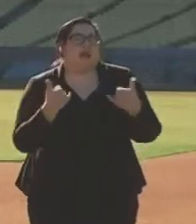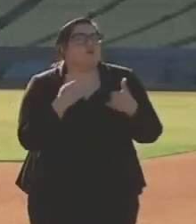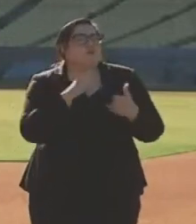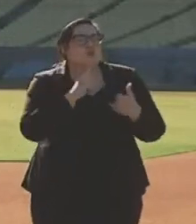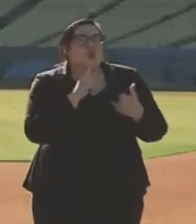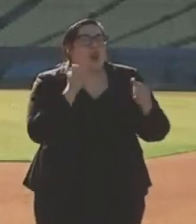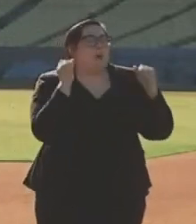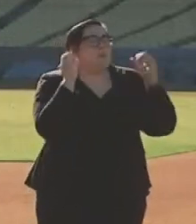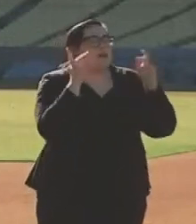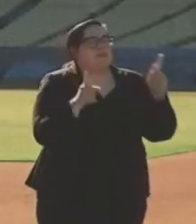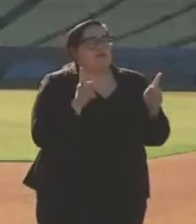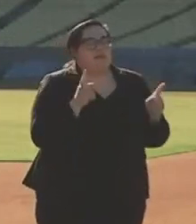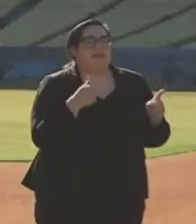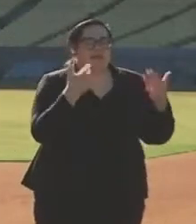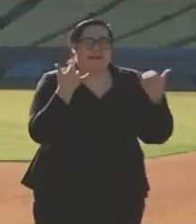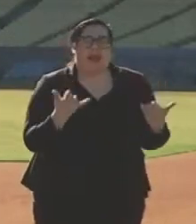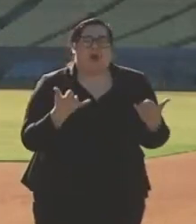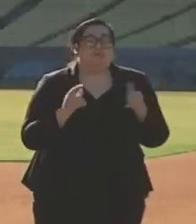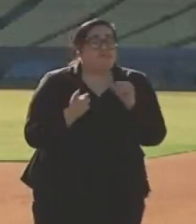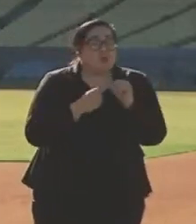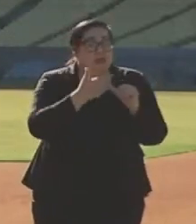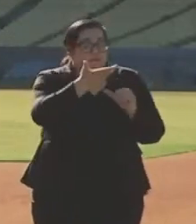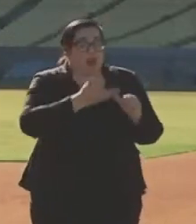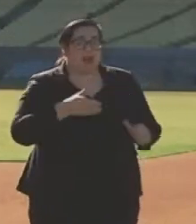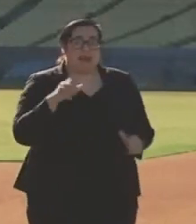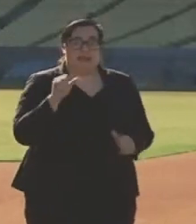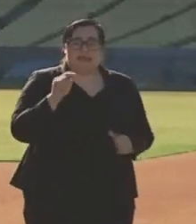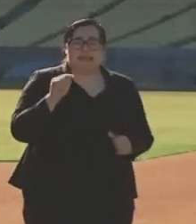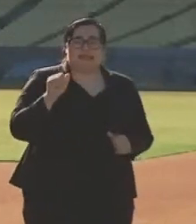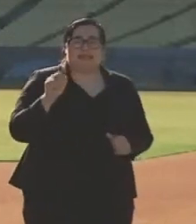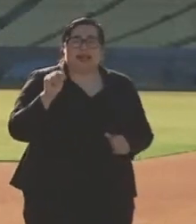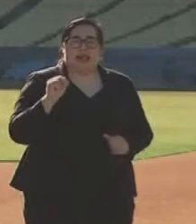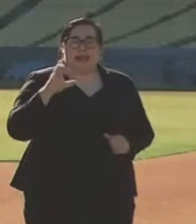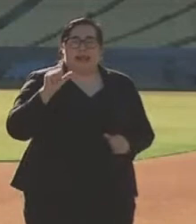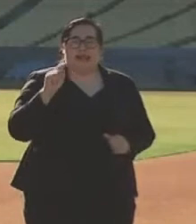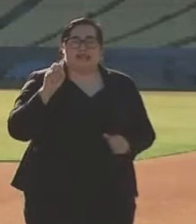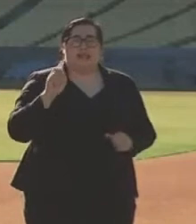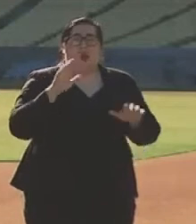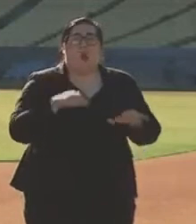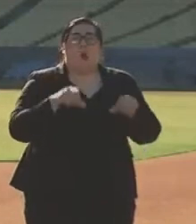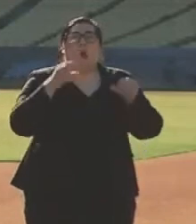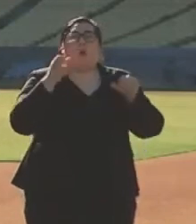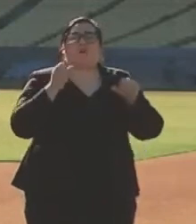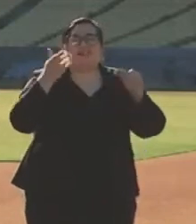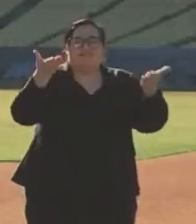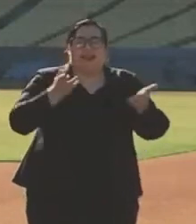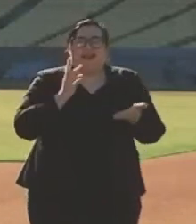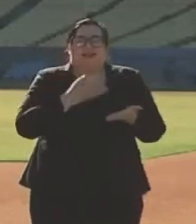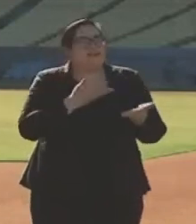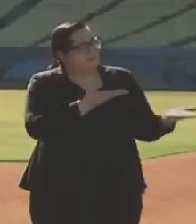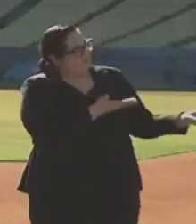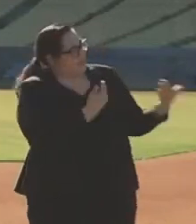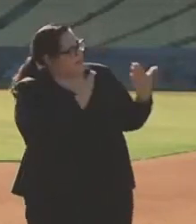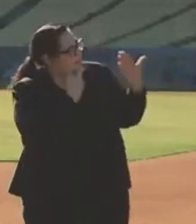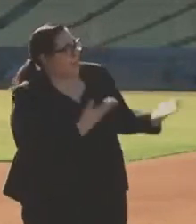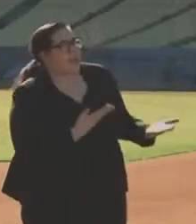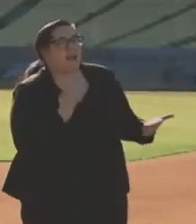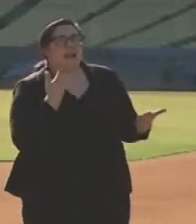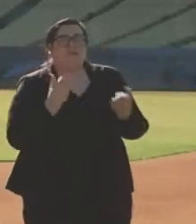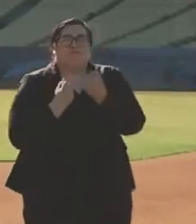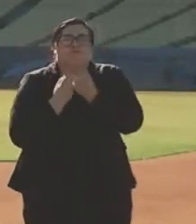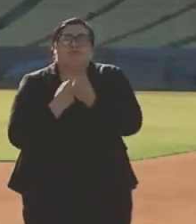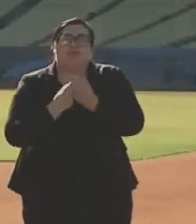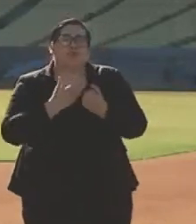really amazing folks. And let me first invite Stan Kasten, who is our host here today, to come forward and thank him on behalf of a grateful city,